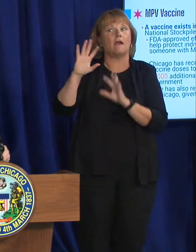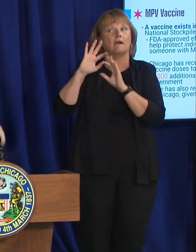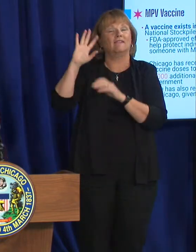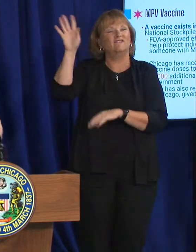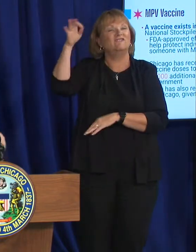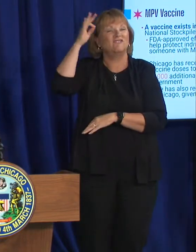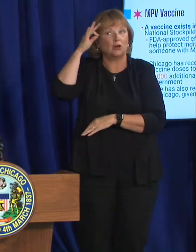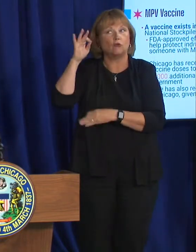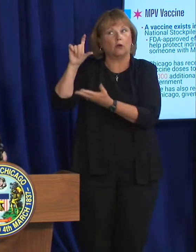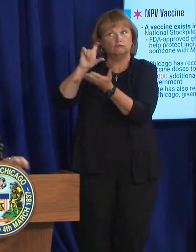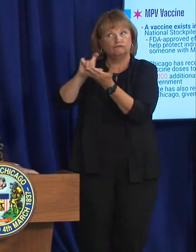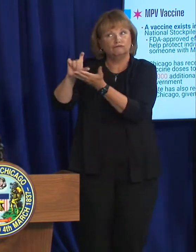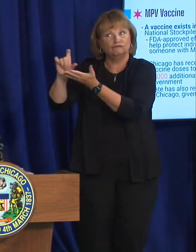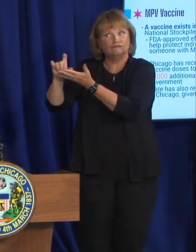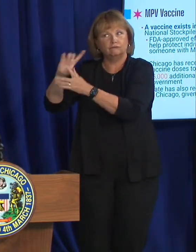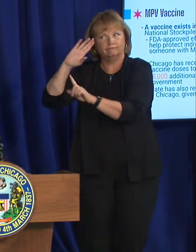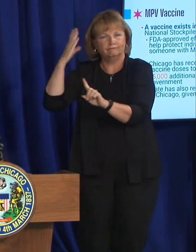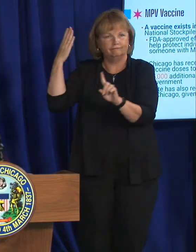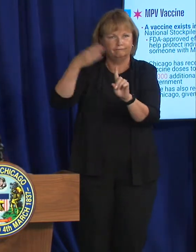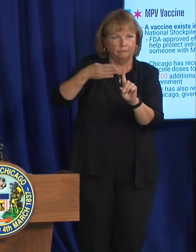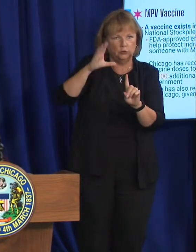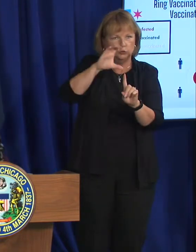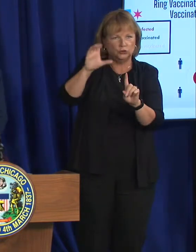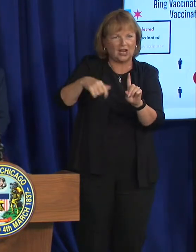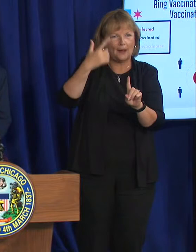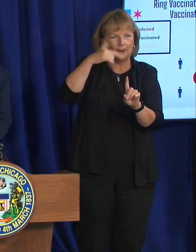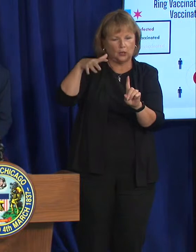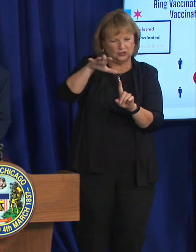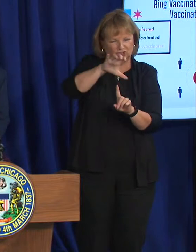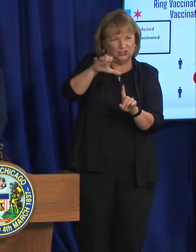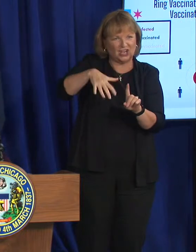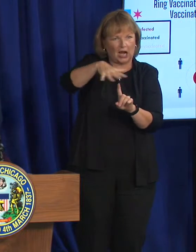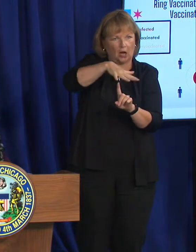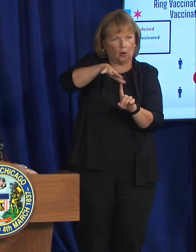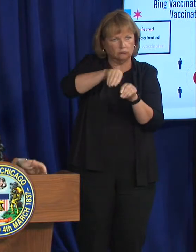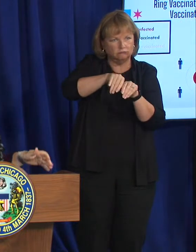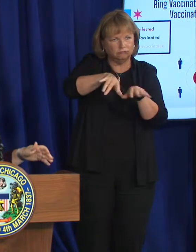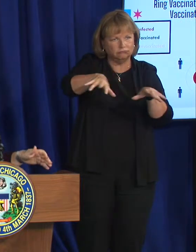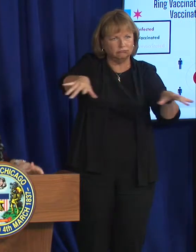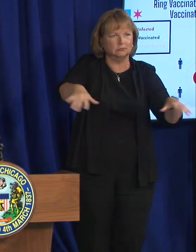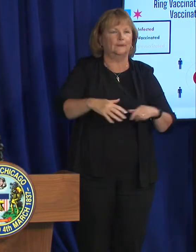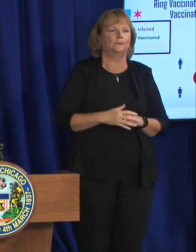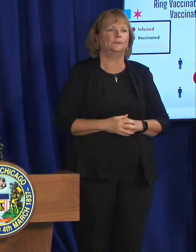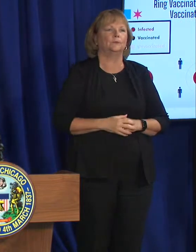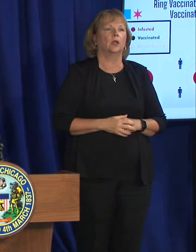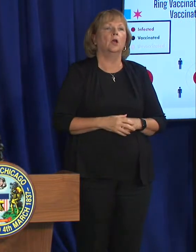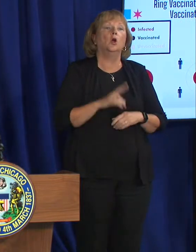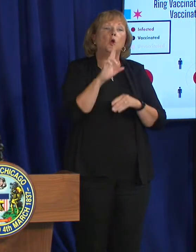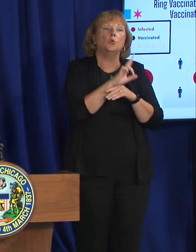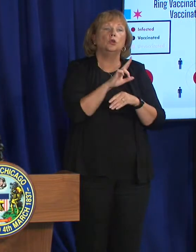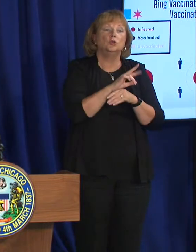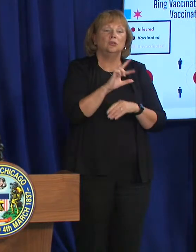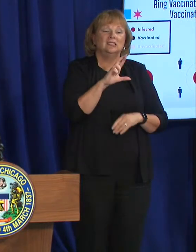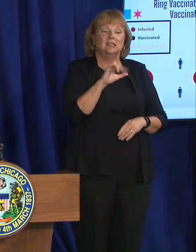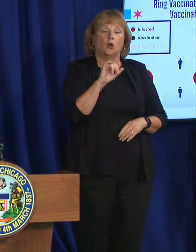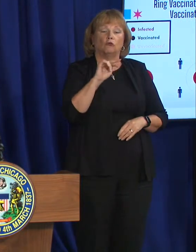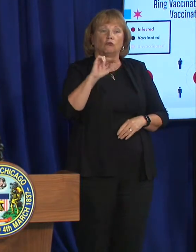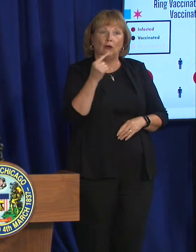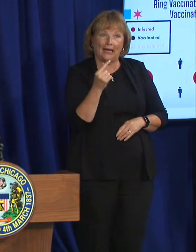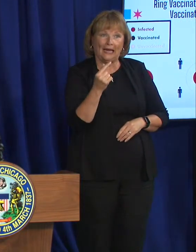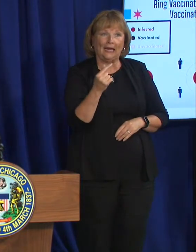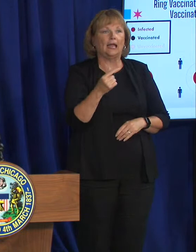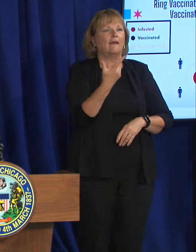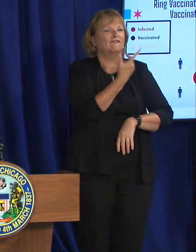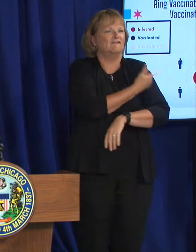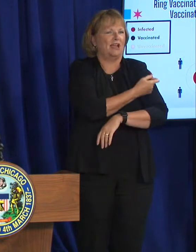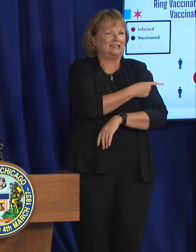Chicago, given that the epicenter of the outbreak is here. We are using what's called a ring vaccination strategy. And